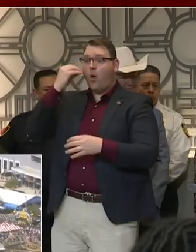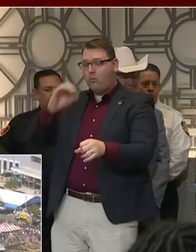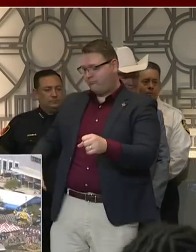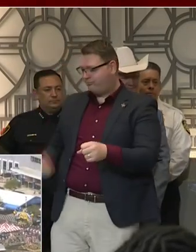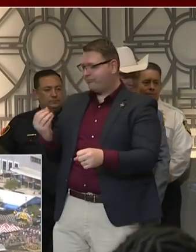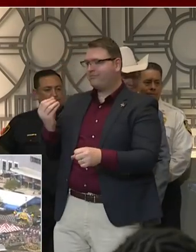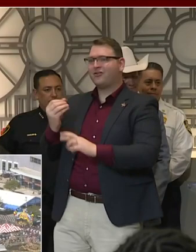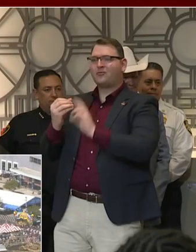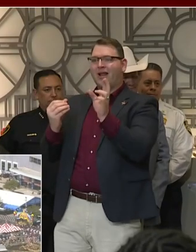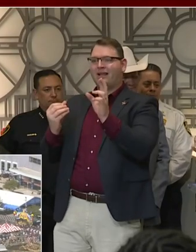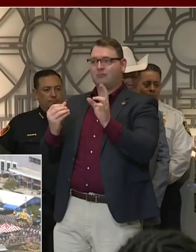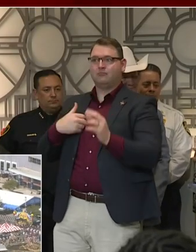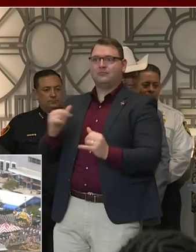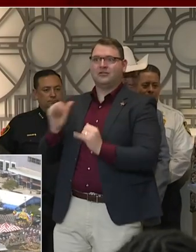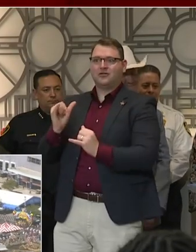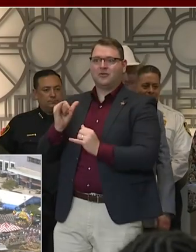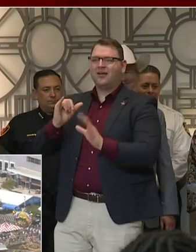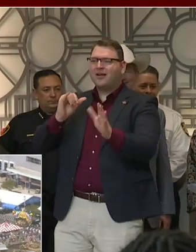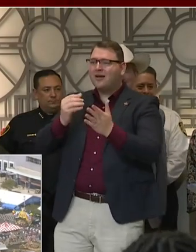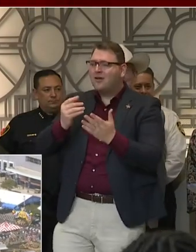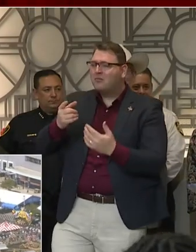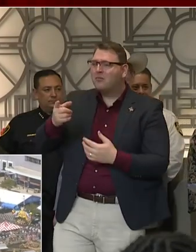the toilet paper, I don't get that one.